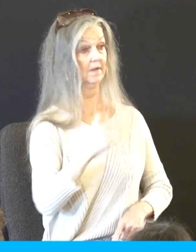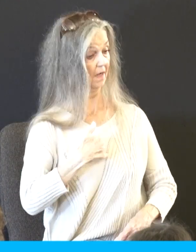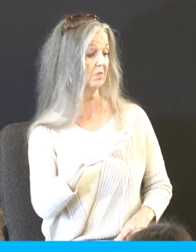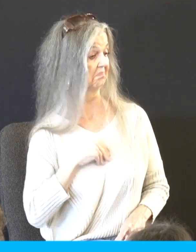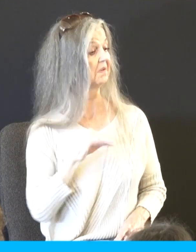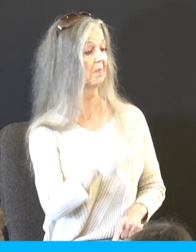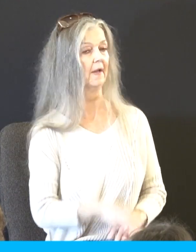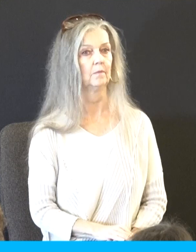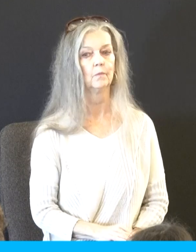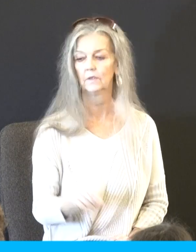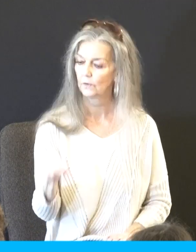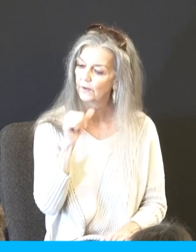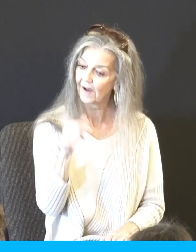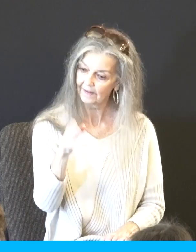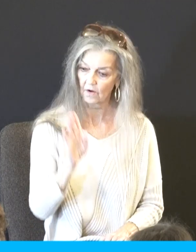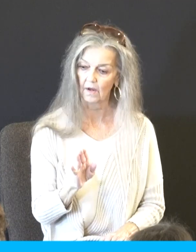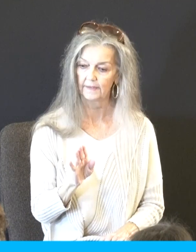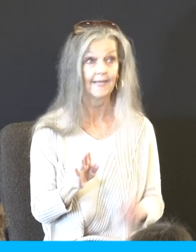he's not okay with it, and you've to decide where do you want to spend eternity?